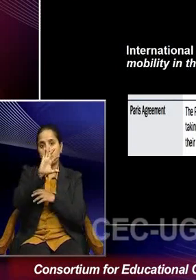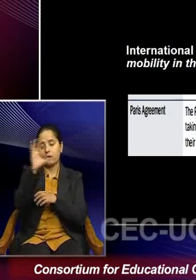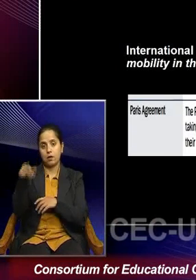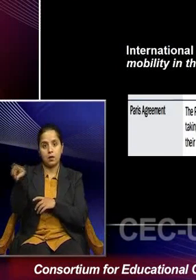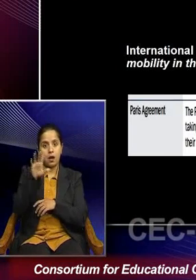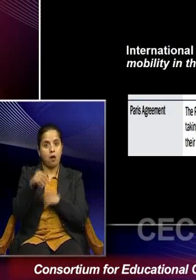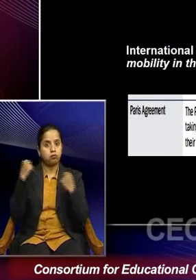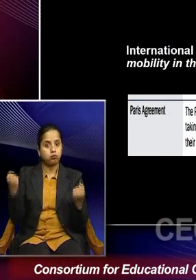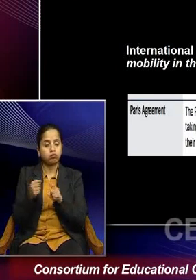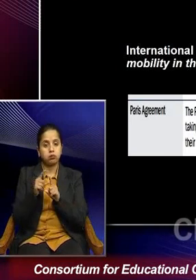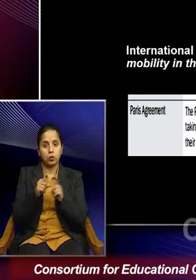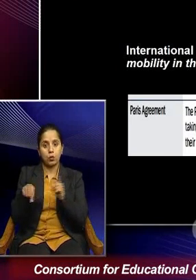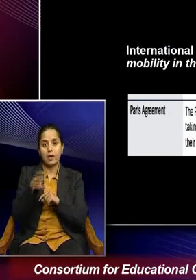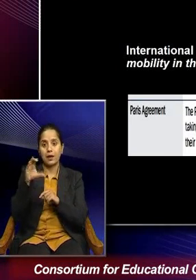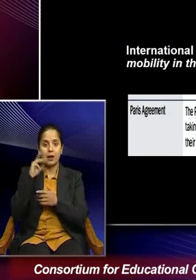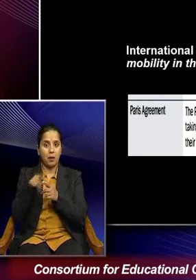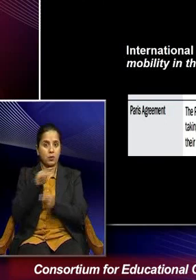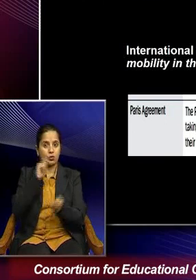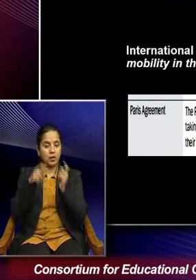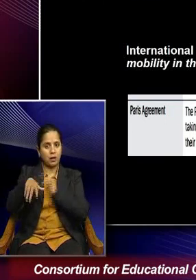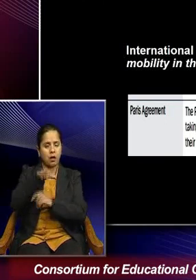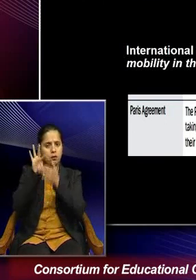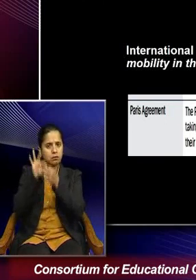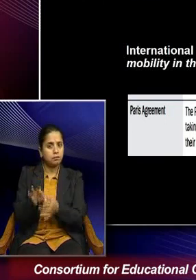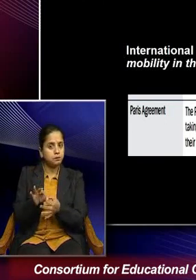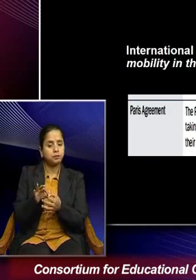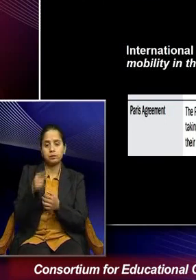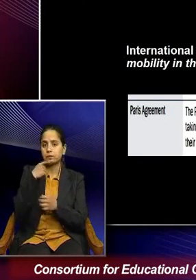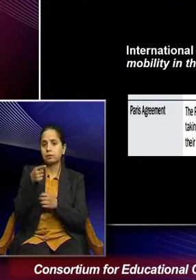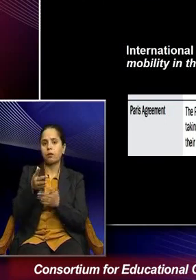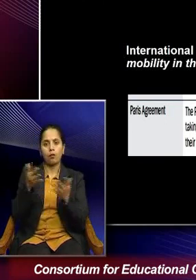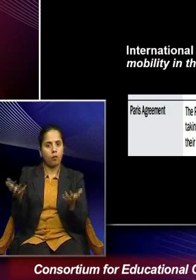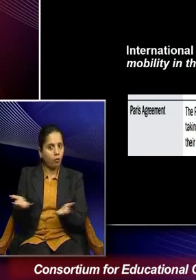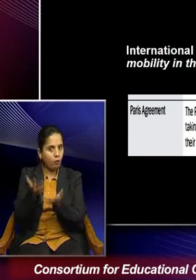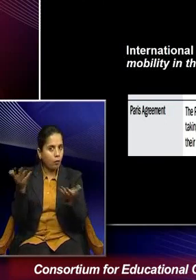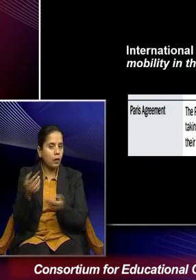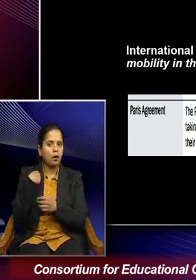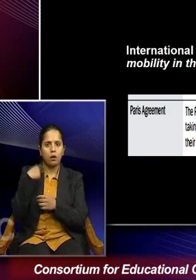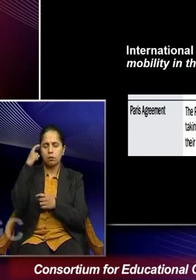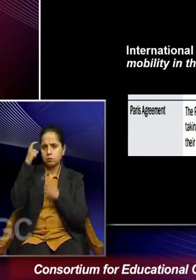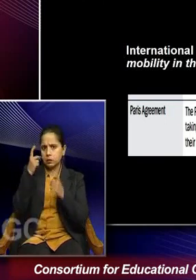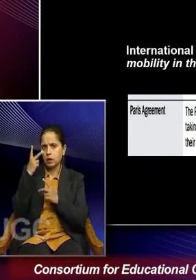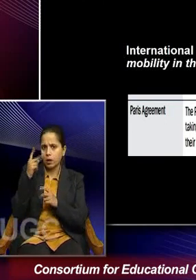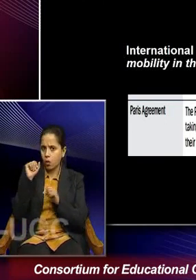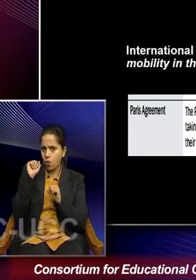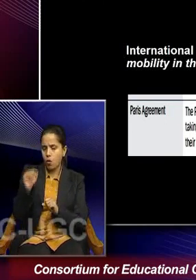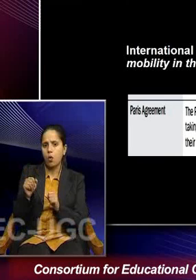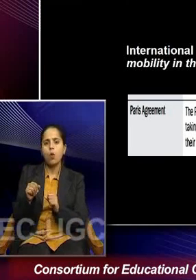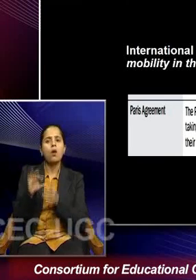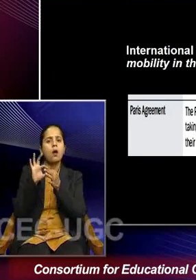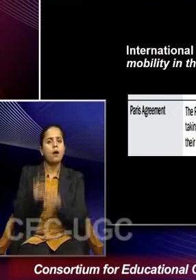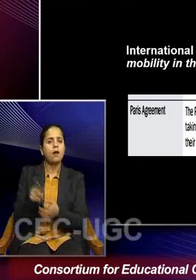taking action to address climate change, respect, promote and consider their respective